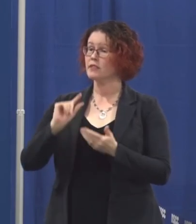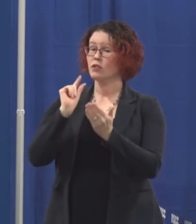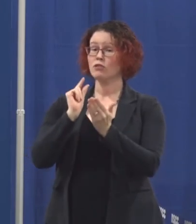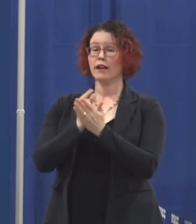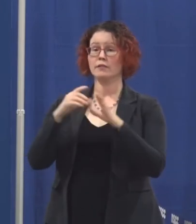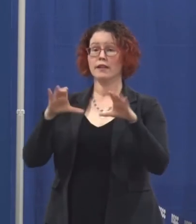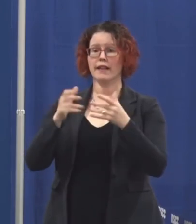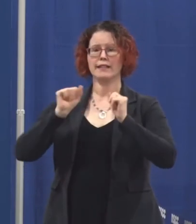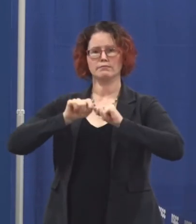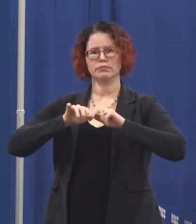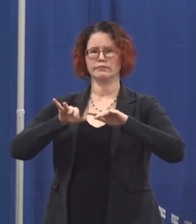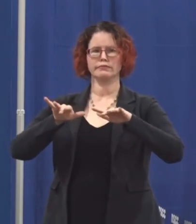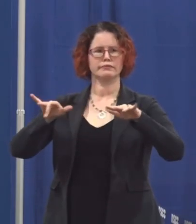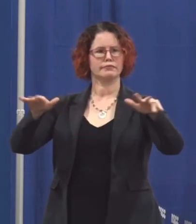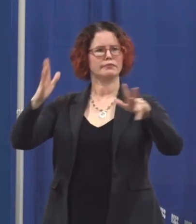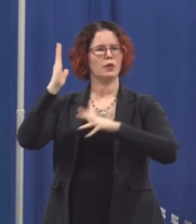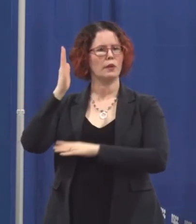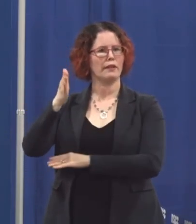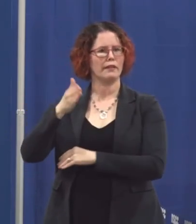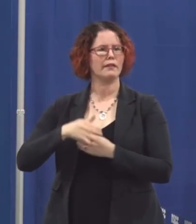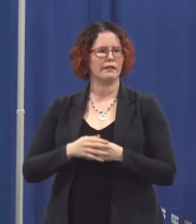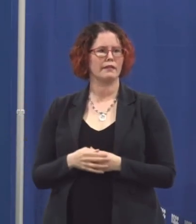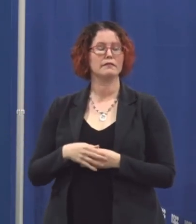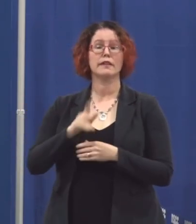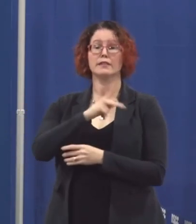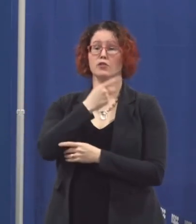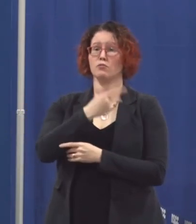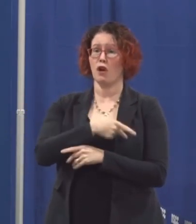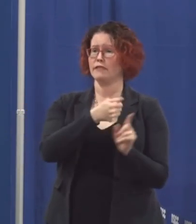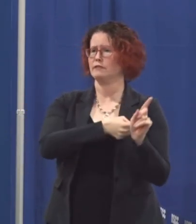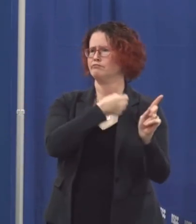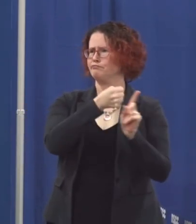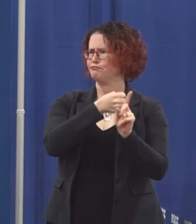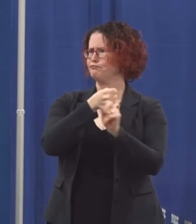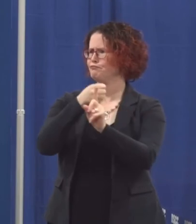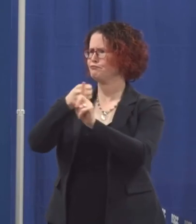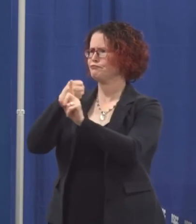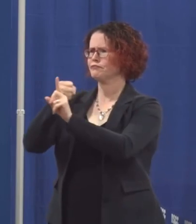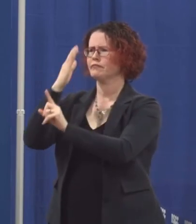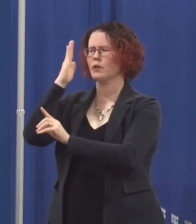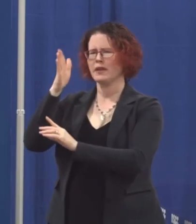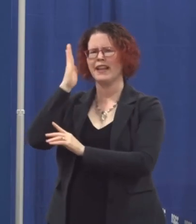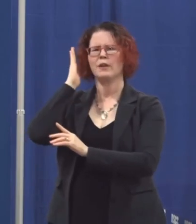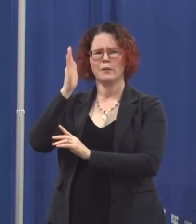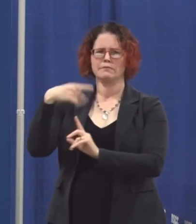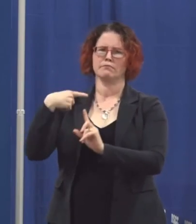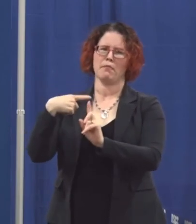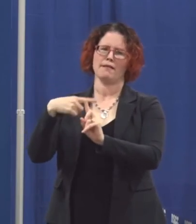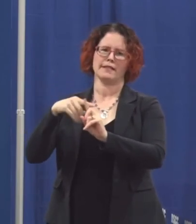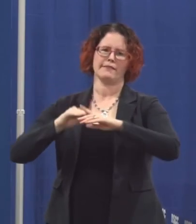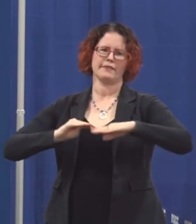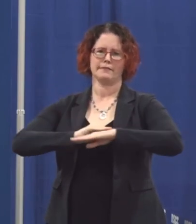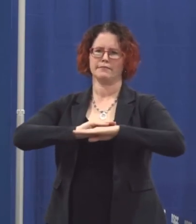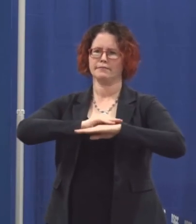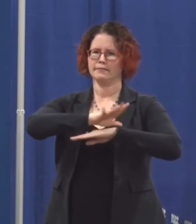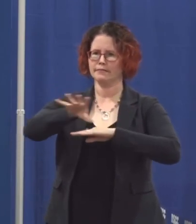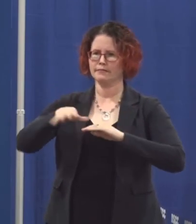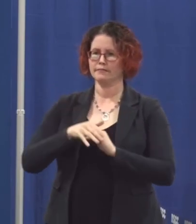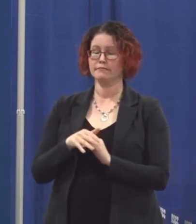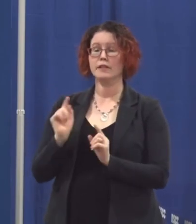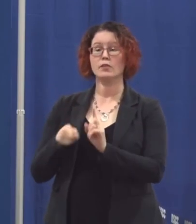and we will be able to impact our province in such a positive manner so be kind